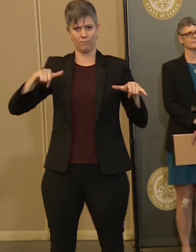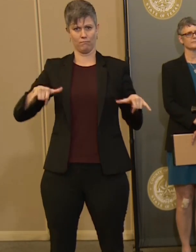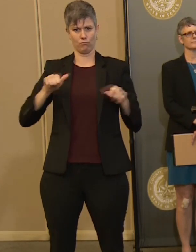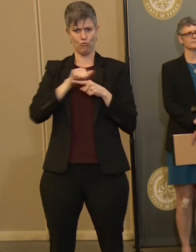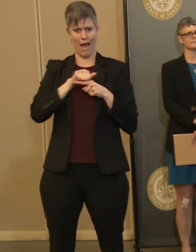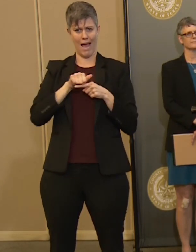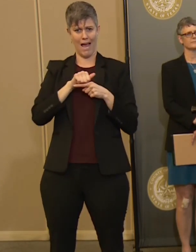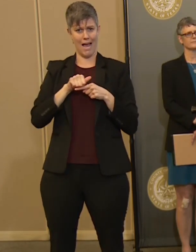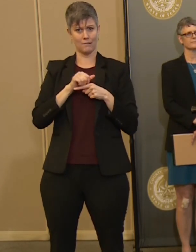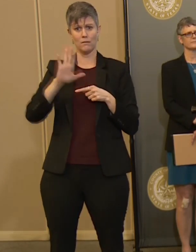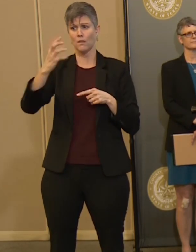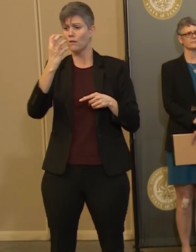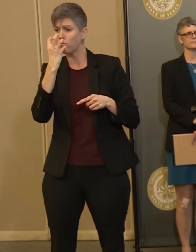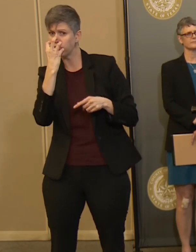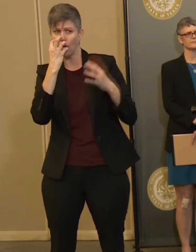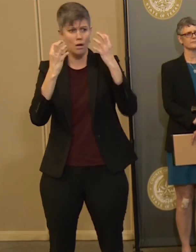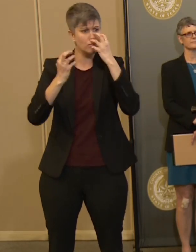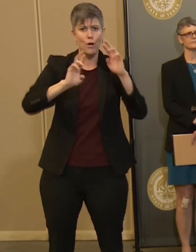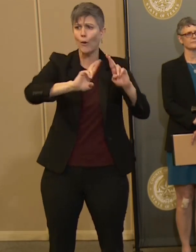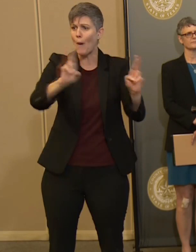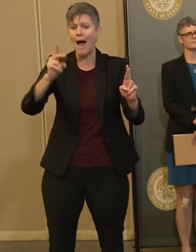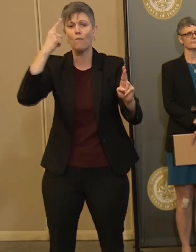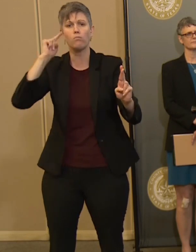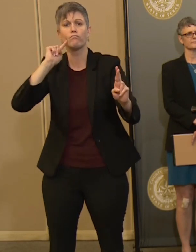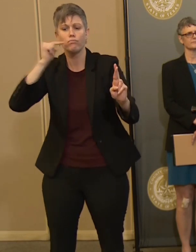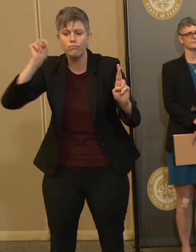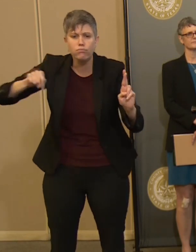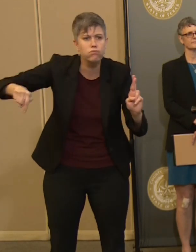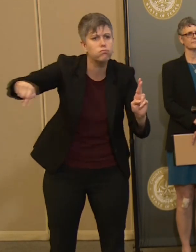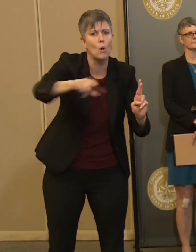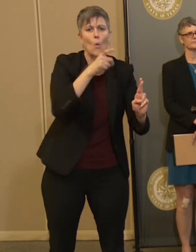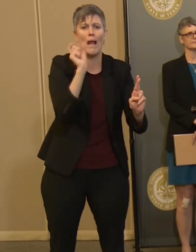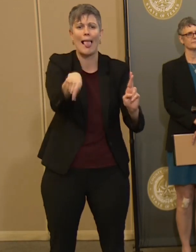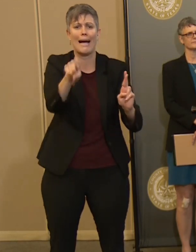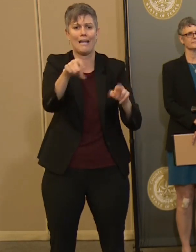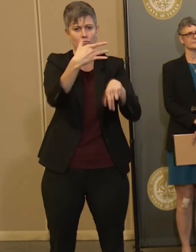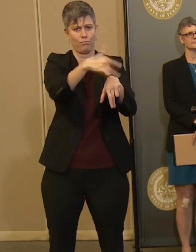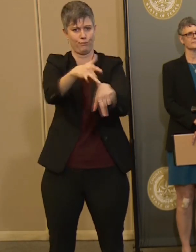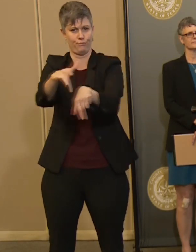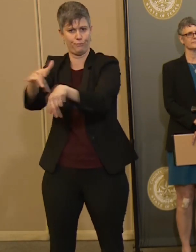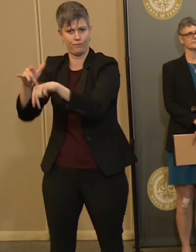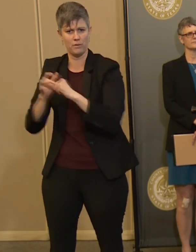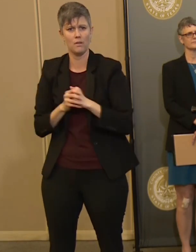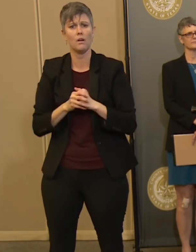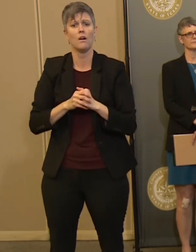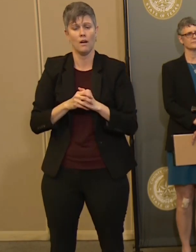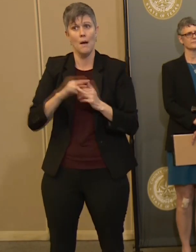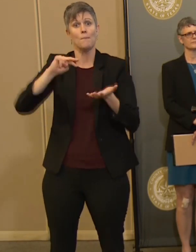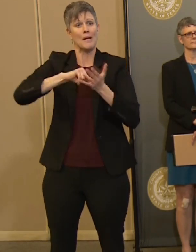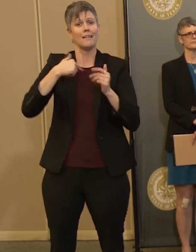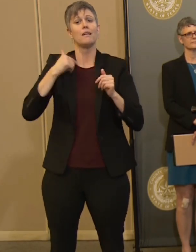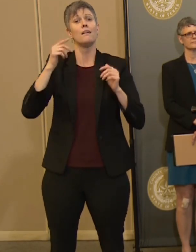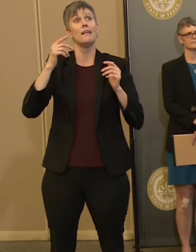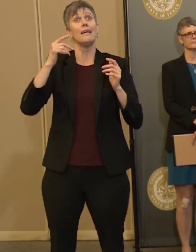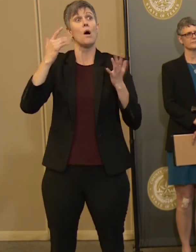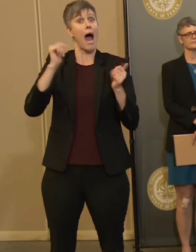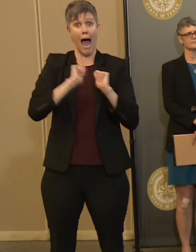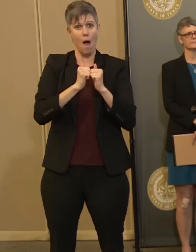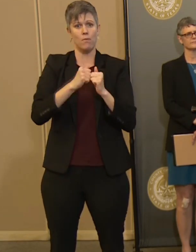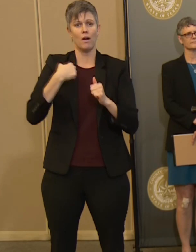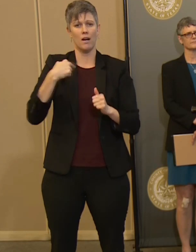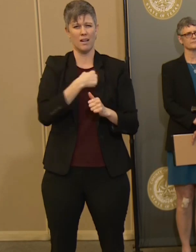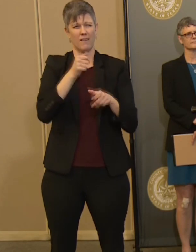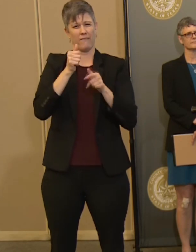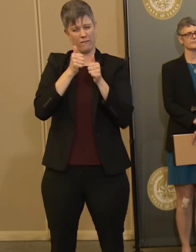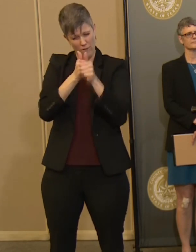that we need in the city. We get to decide that question. And what makes this difficult is we